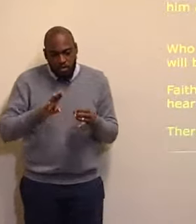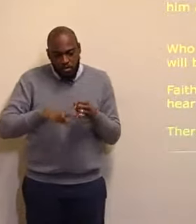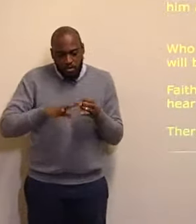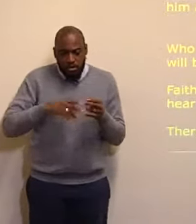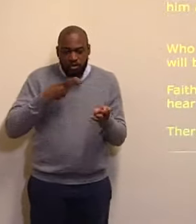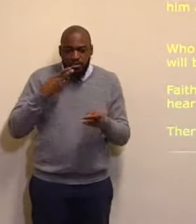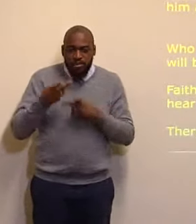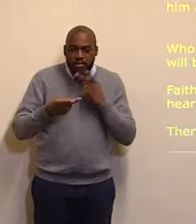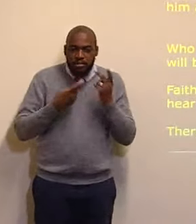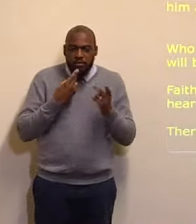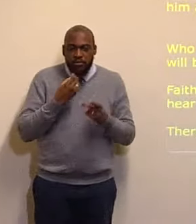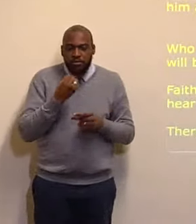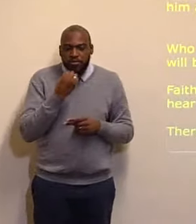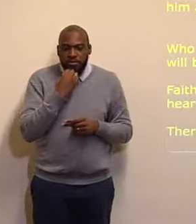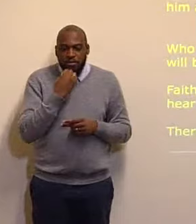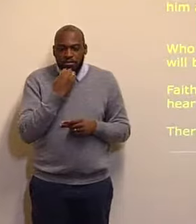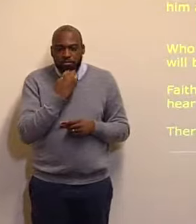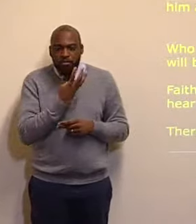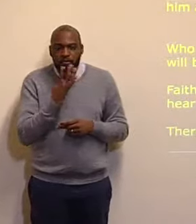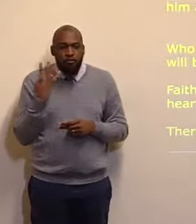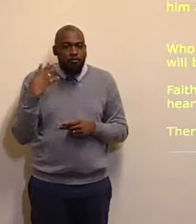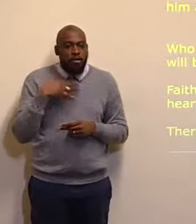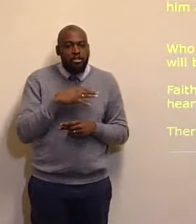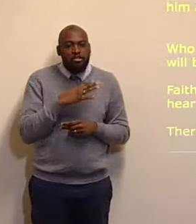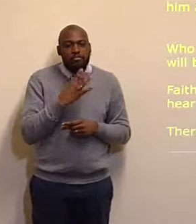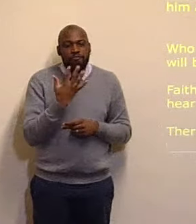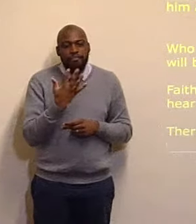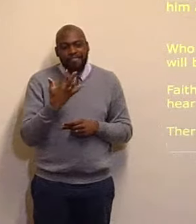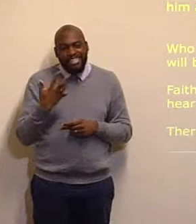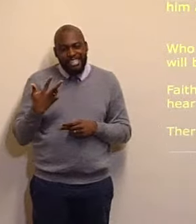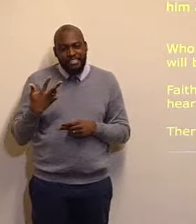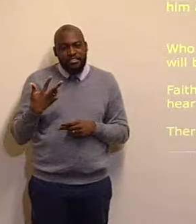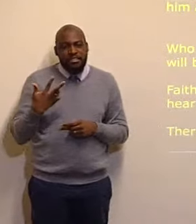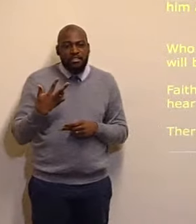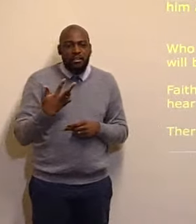number 458, hymn number 458,